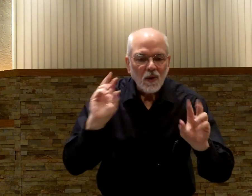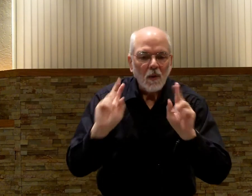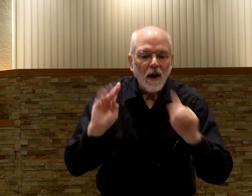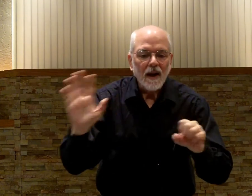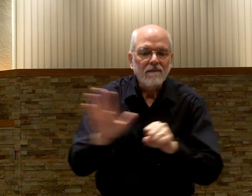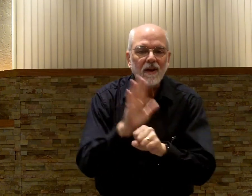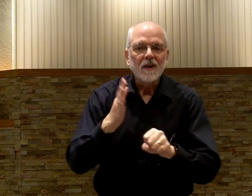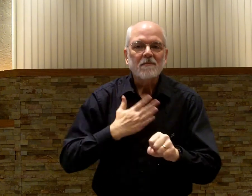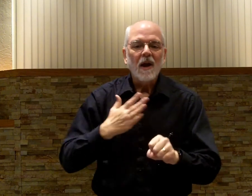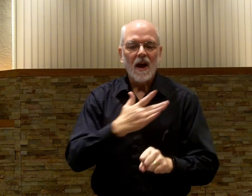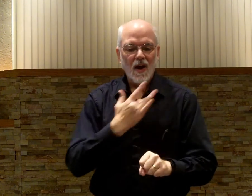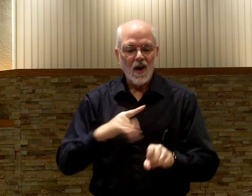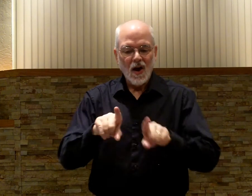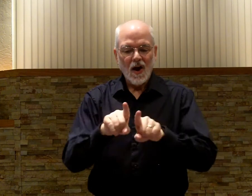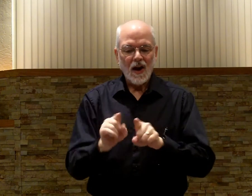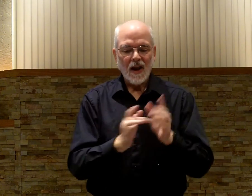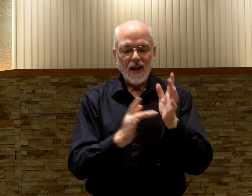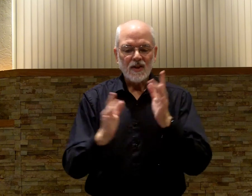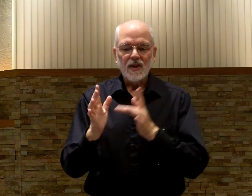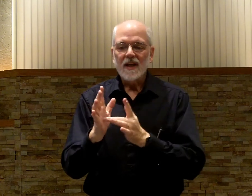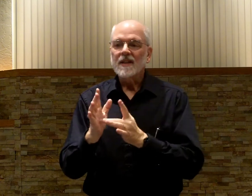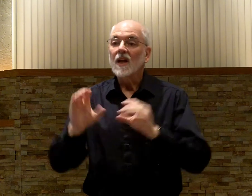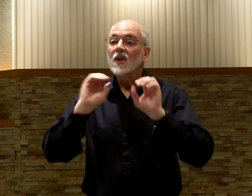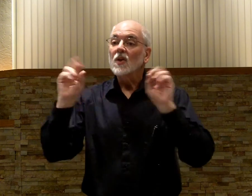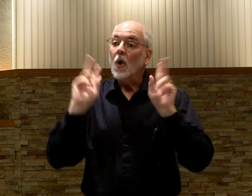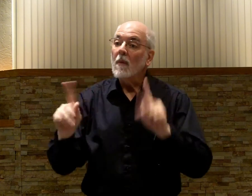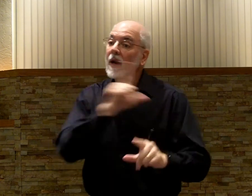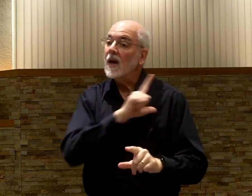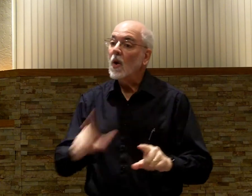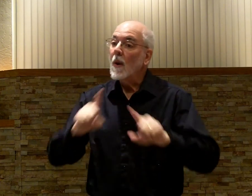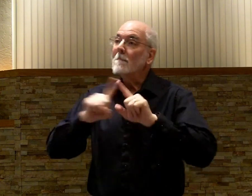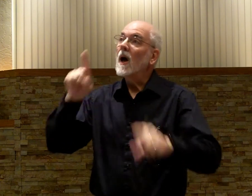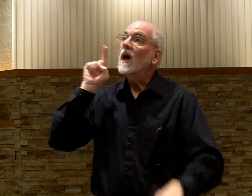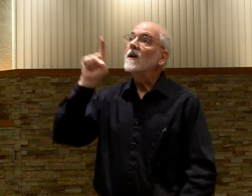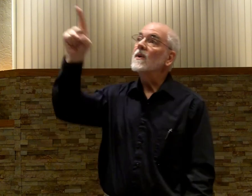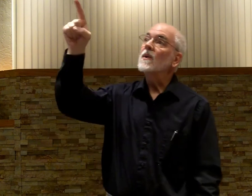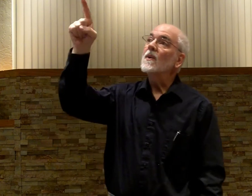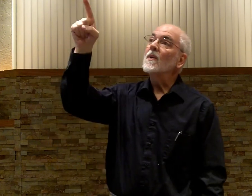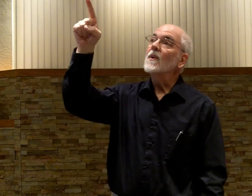nobody fills my heart like Jesus. Nobody, Lord, but you.